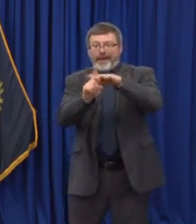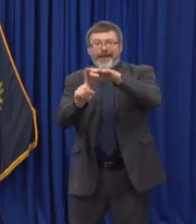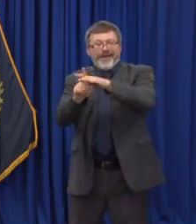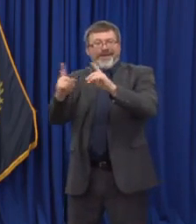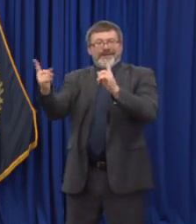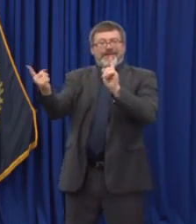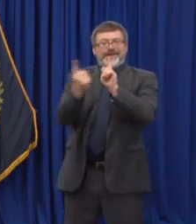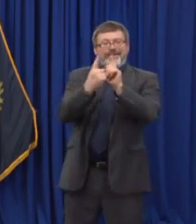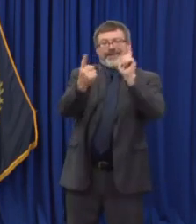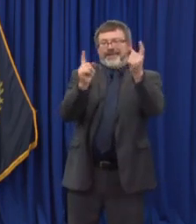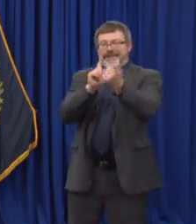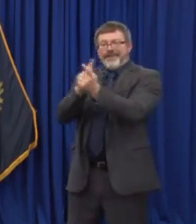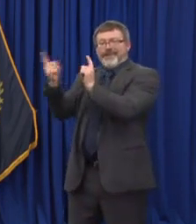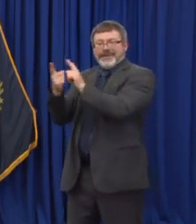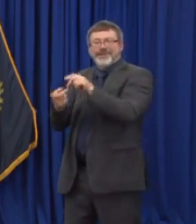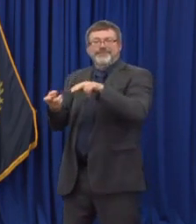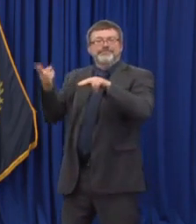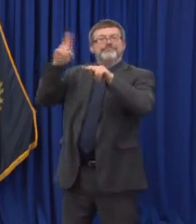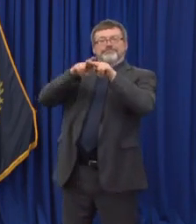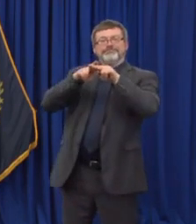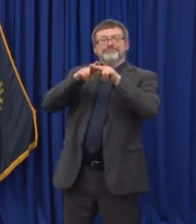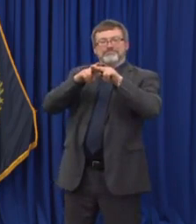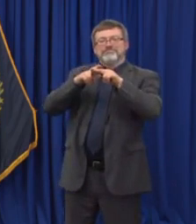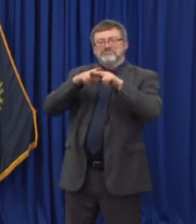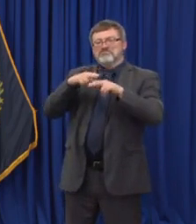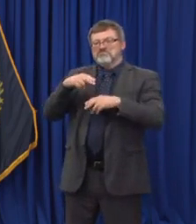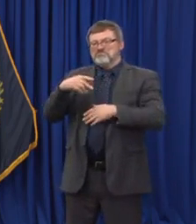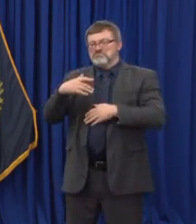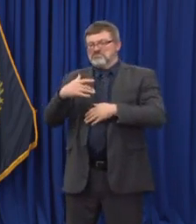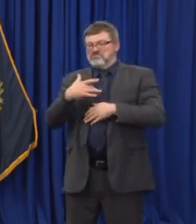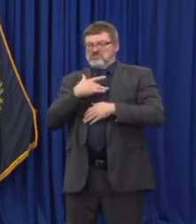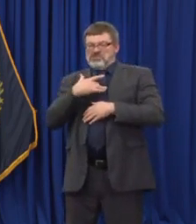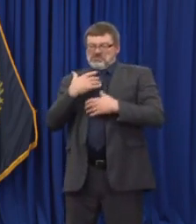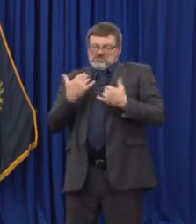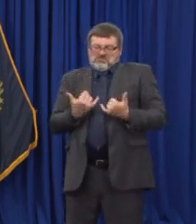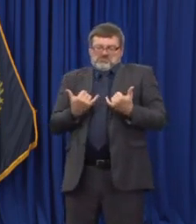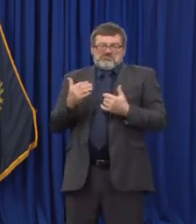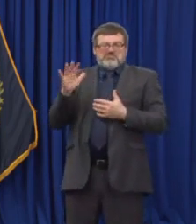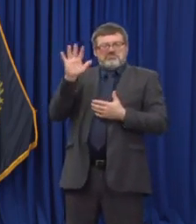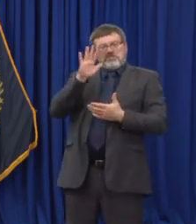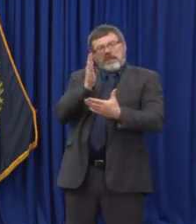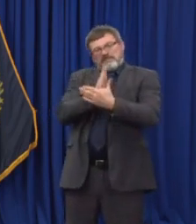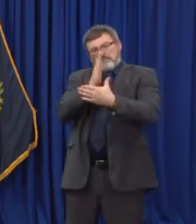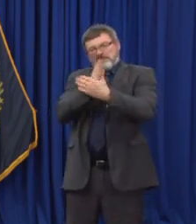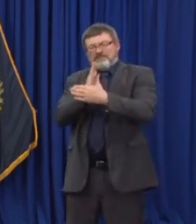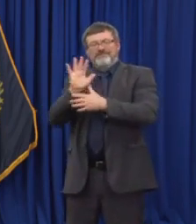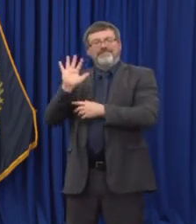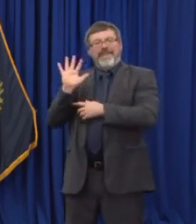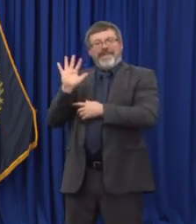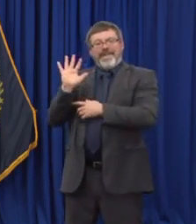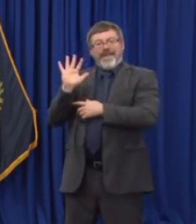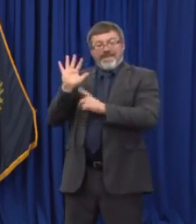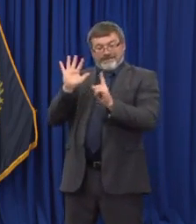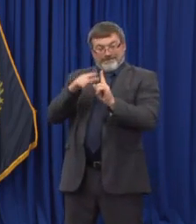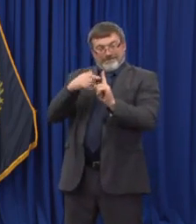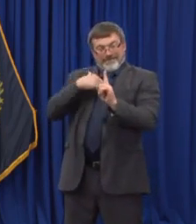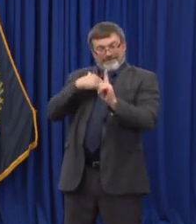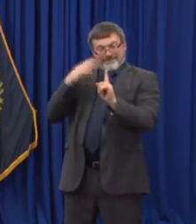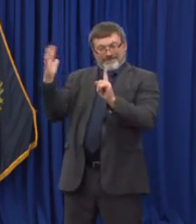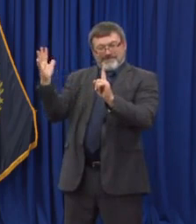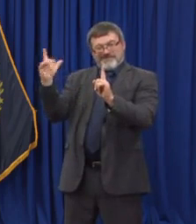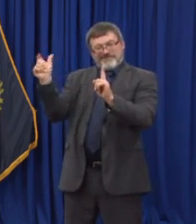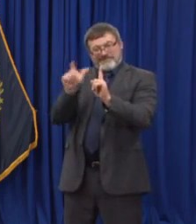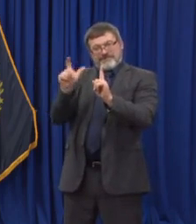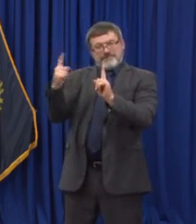five close contacts are identified for every single case. Now sometimes it may be none and sometimes it could be 40 or 50